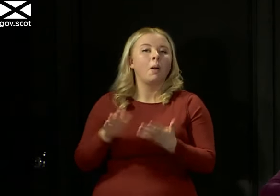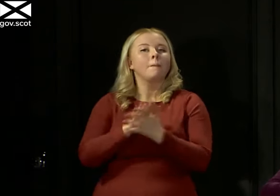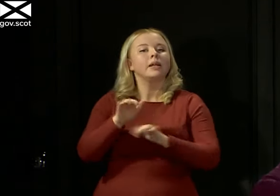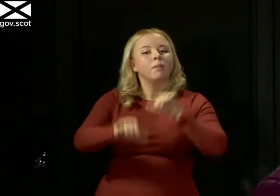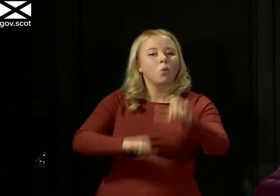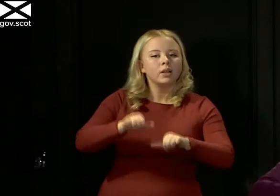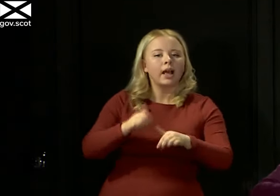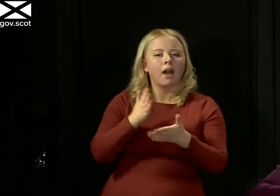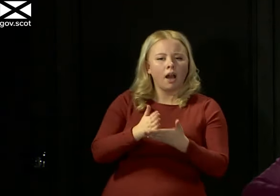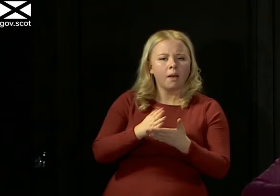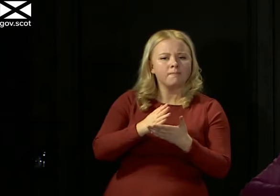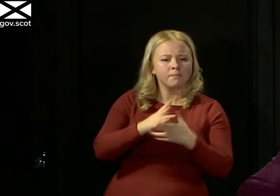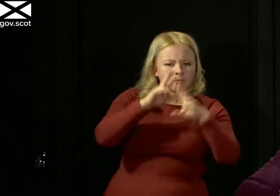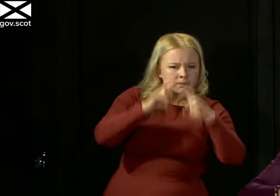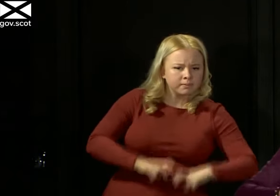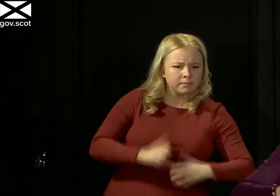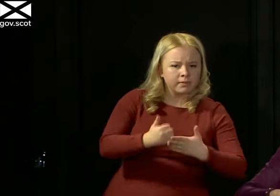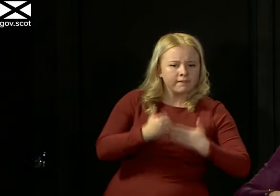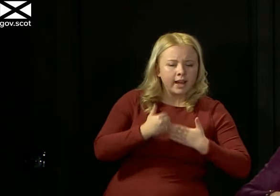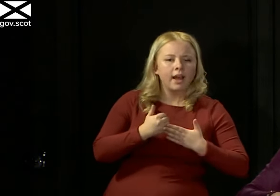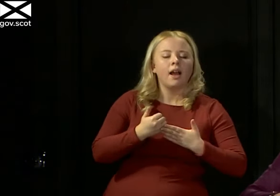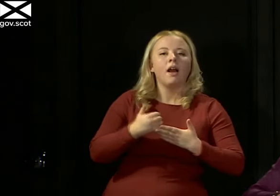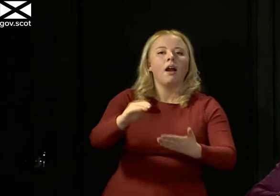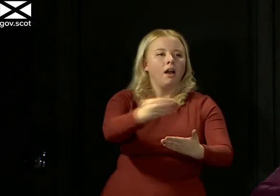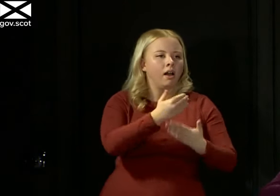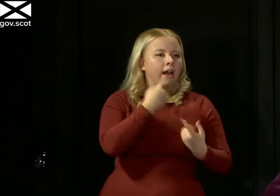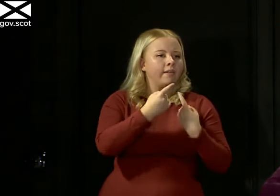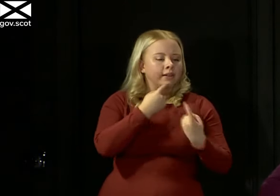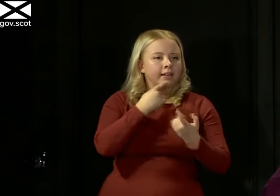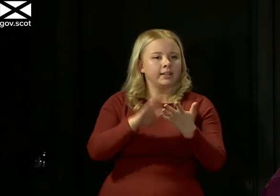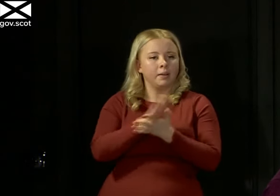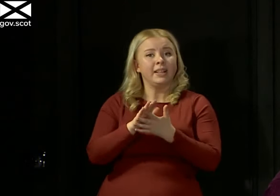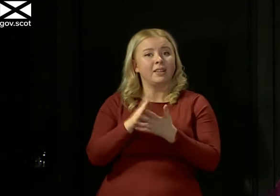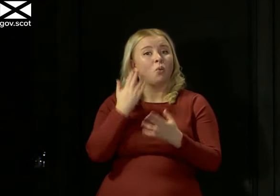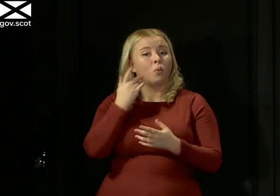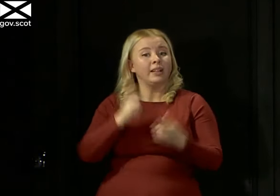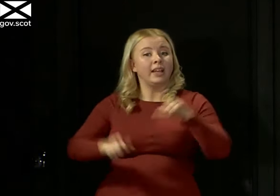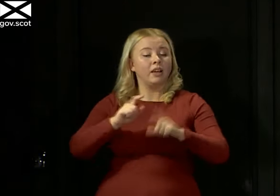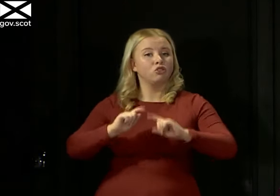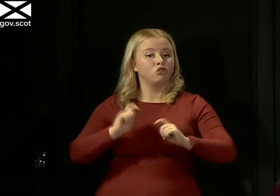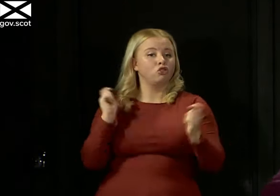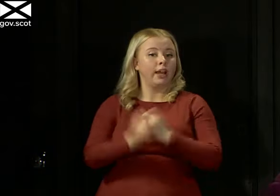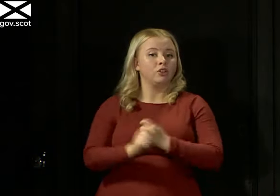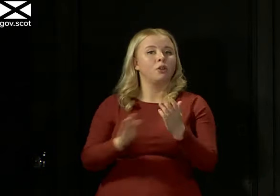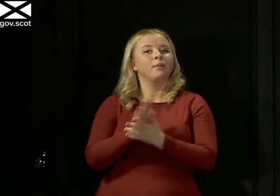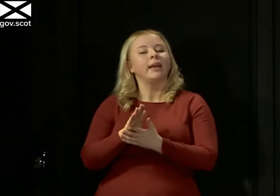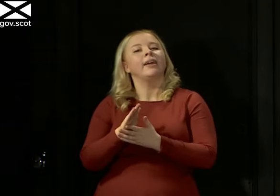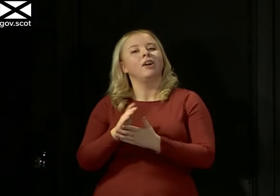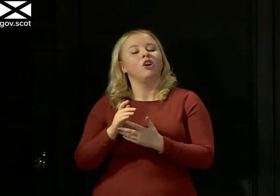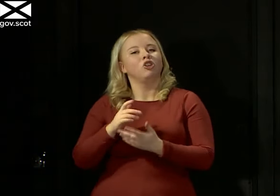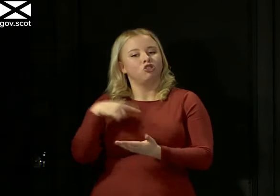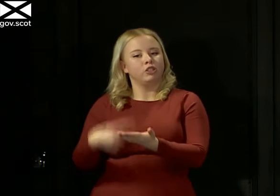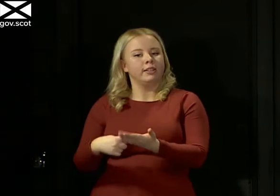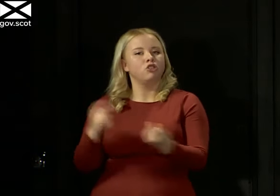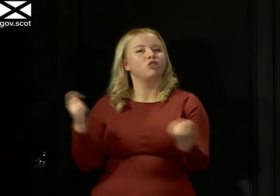applying judgement, and as the scientific underpinning of that changes, so does the advice and perhaps so does the judgement. So these are all things that we keep